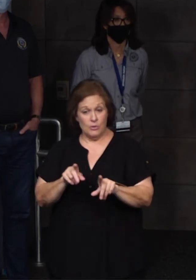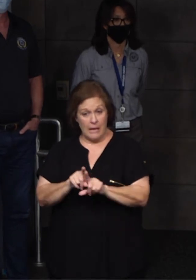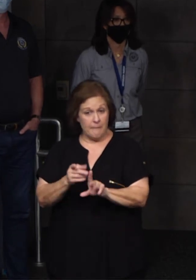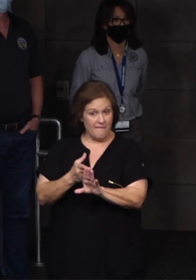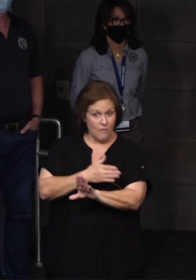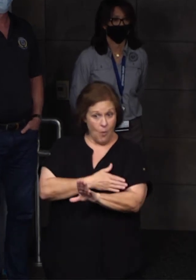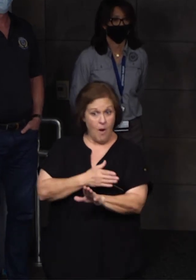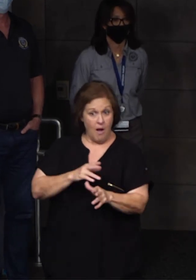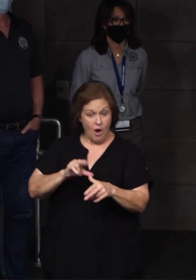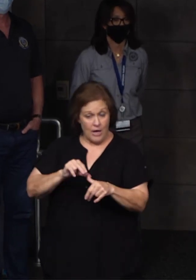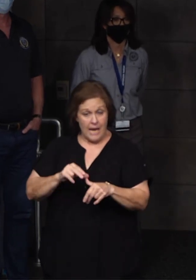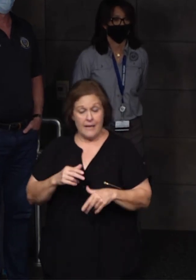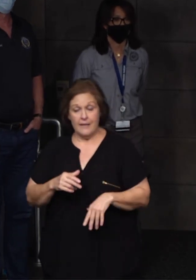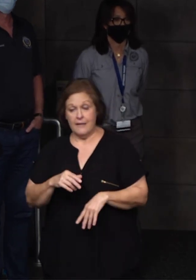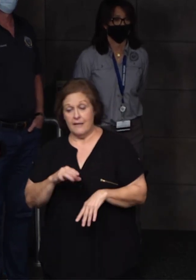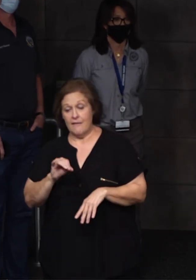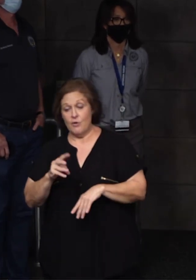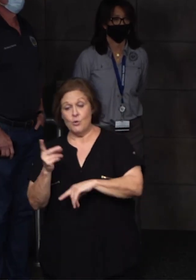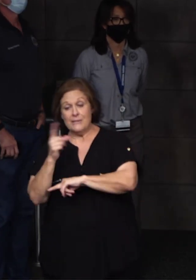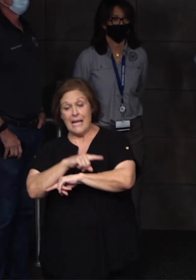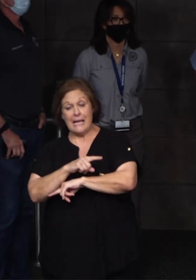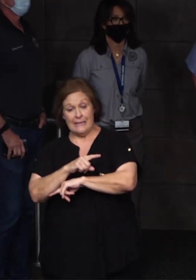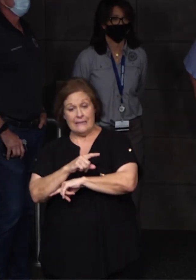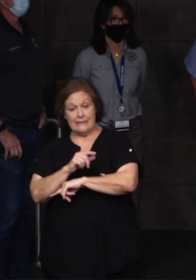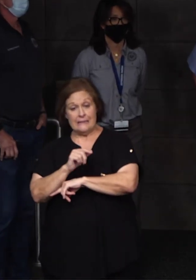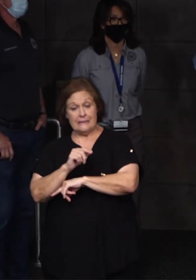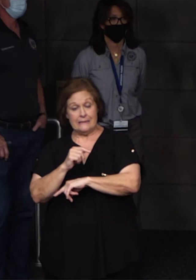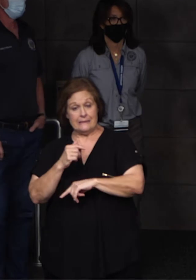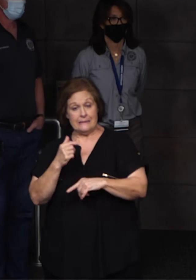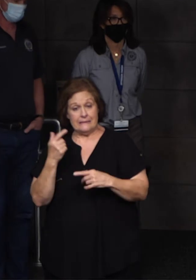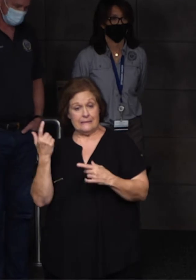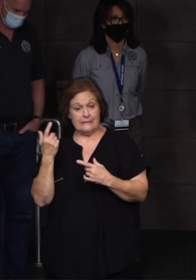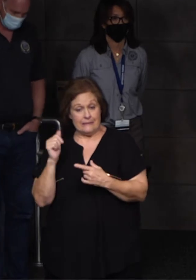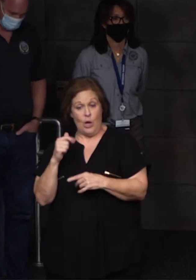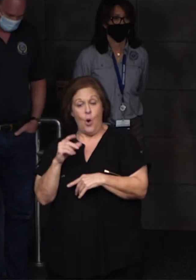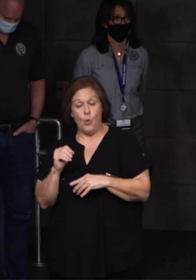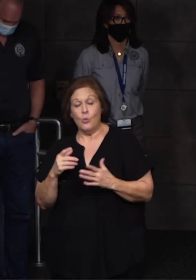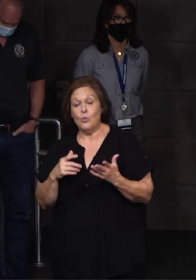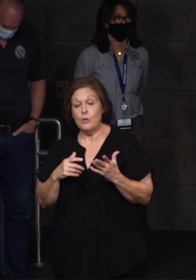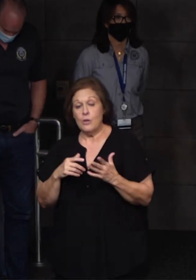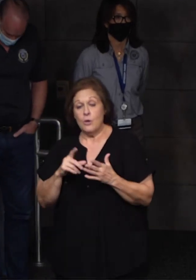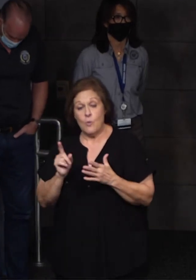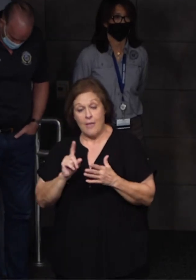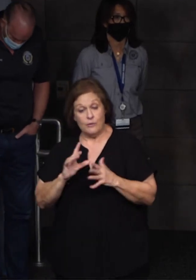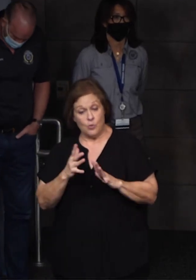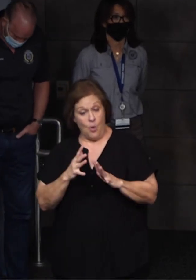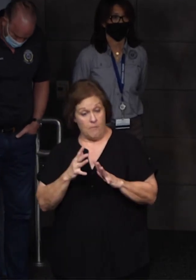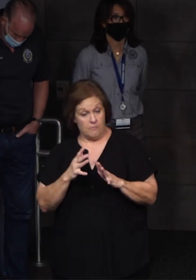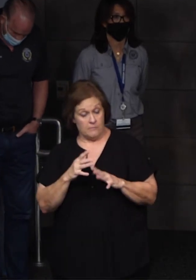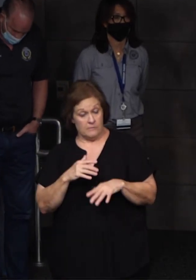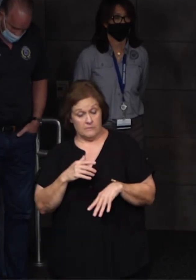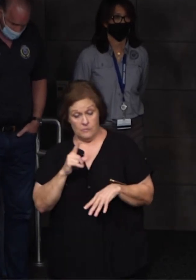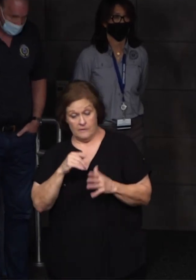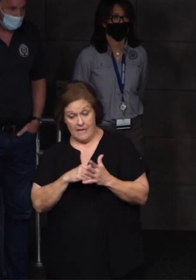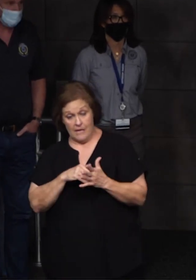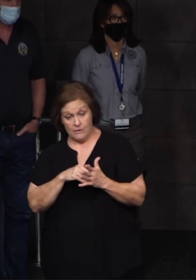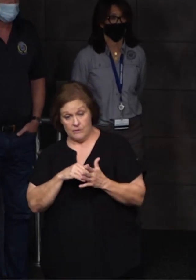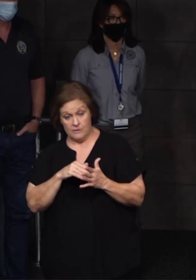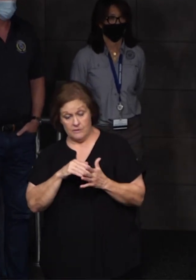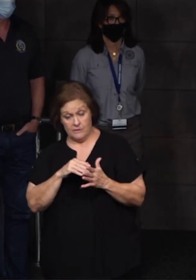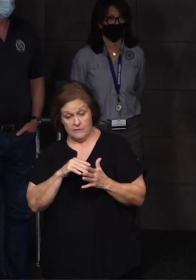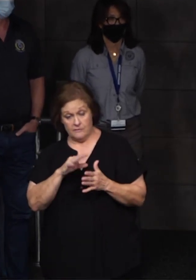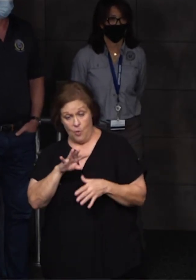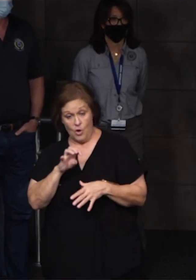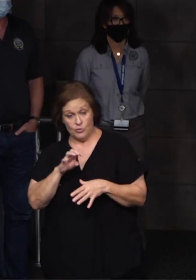storm came, a couple of days ago after he had visited. Consider where this storm was this morning. 1,400, over 1,400 miles